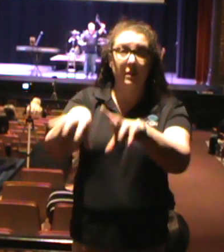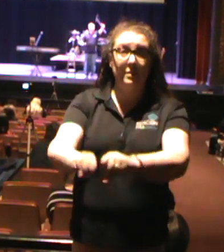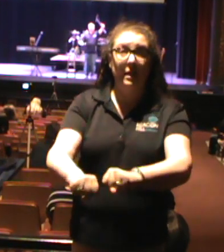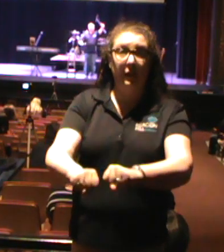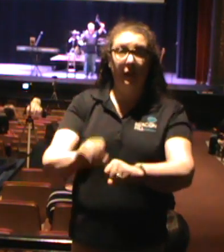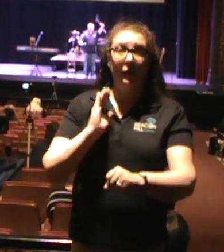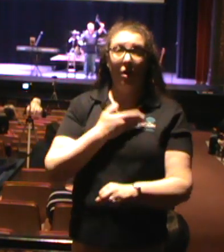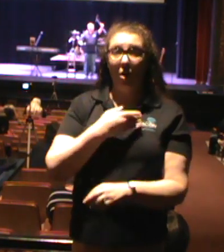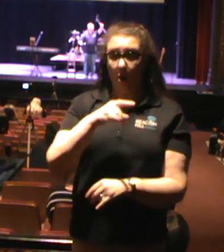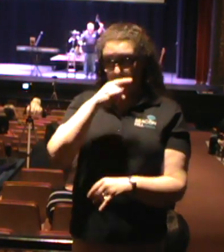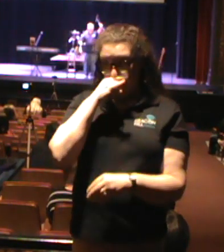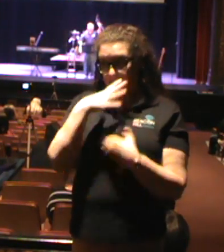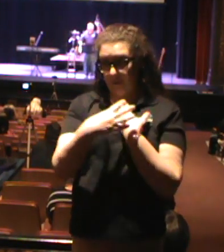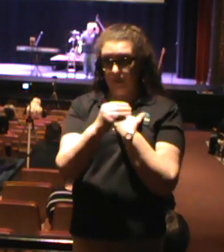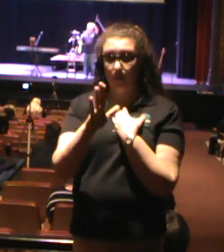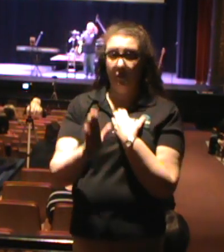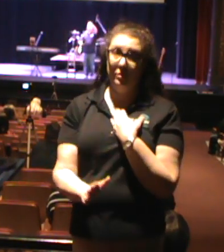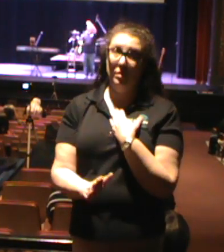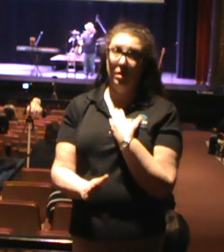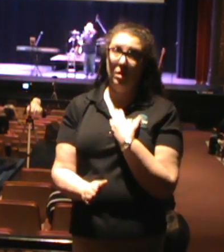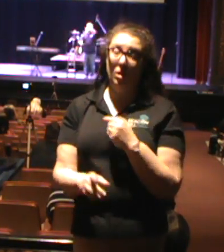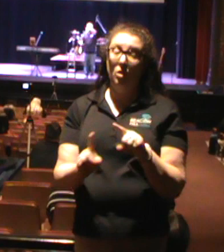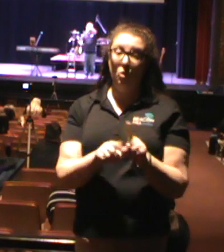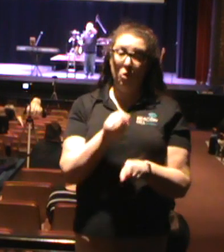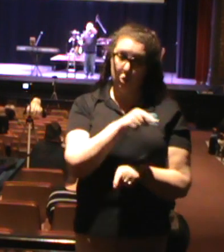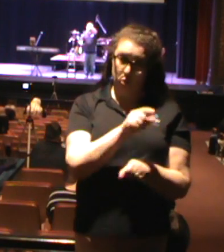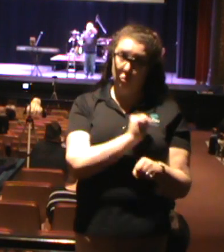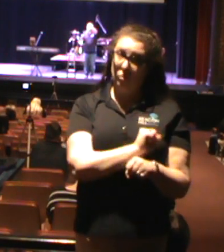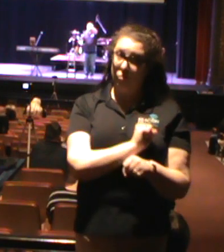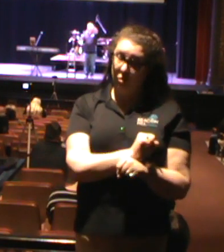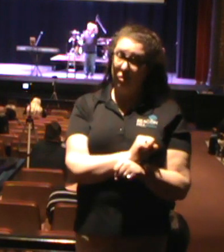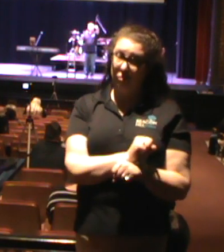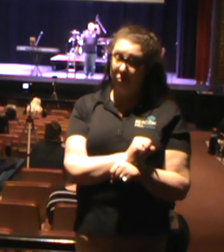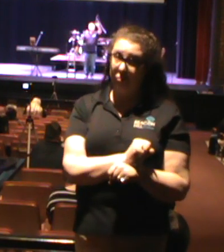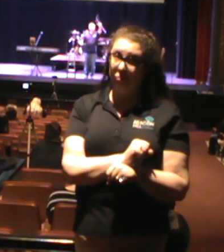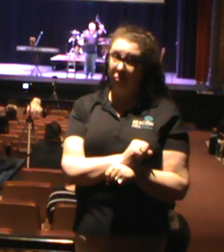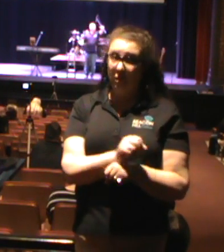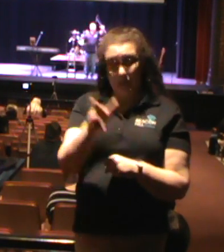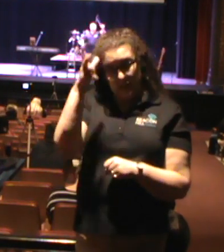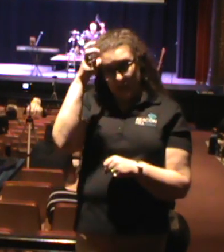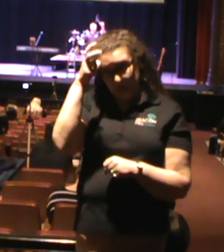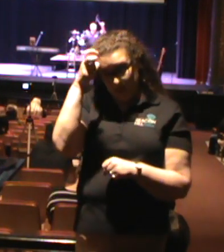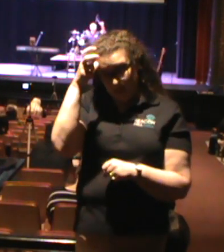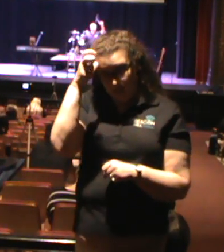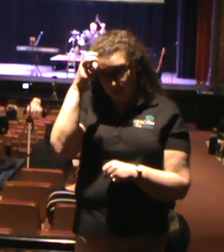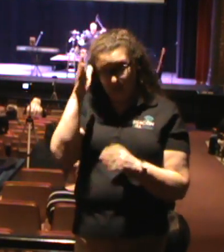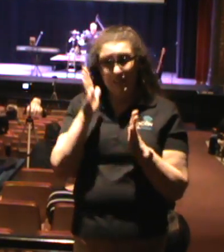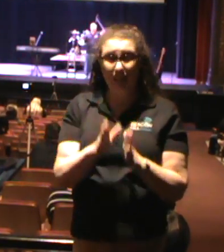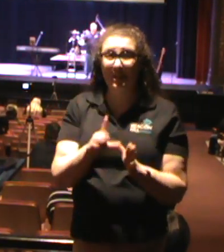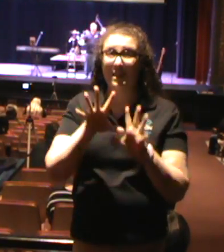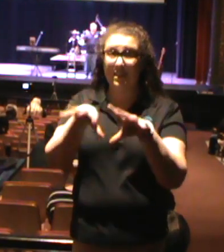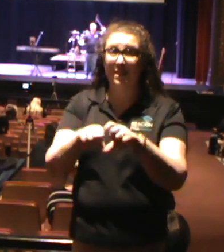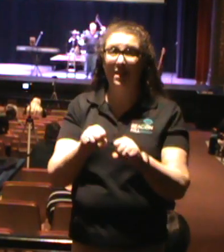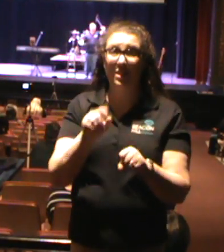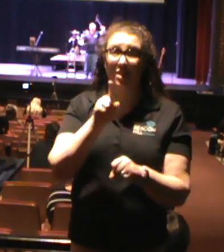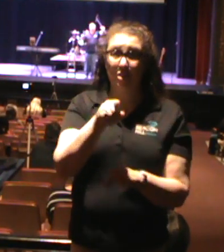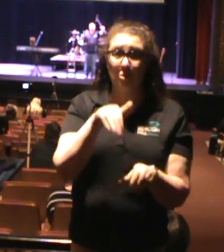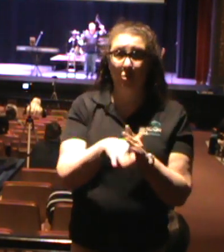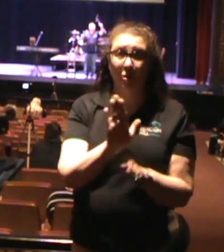streets or you at work. Satan is attacking you in your houses